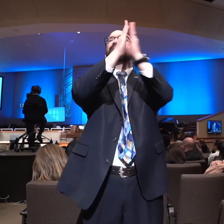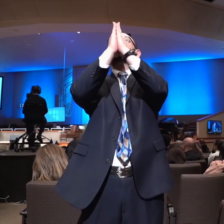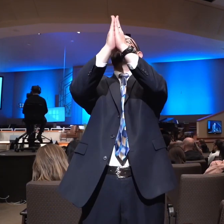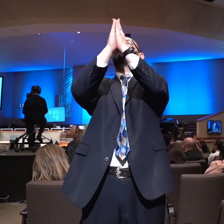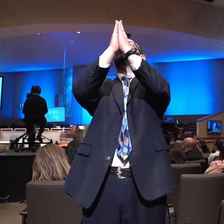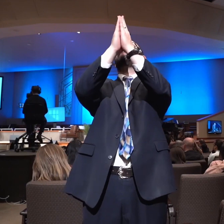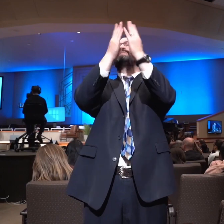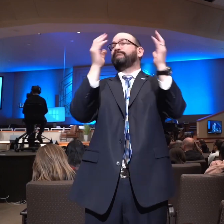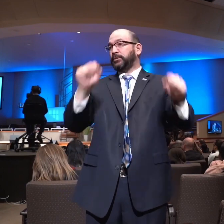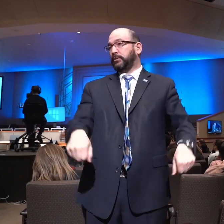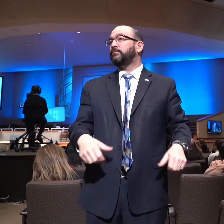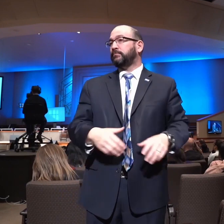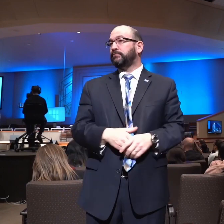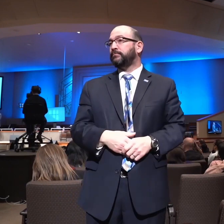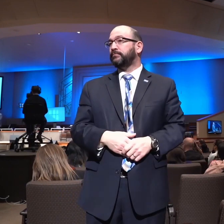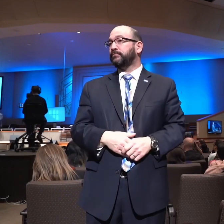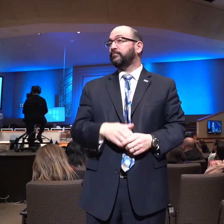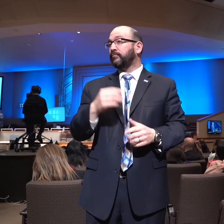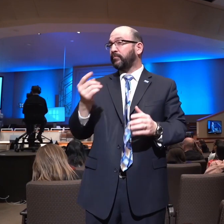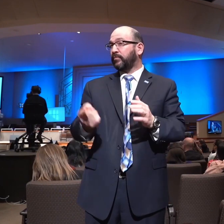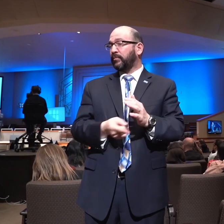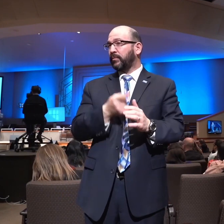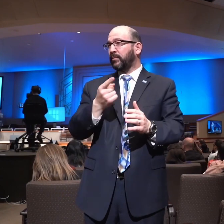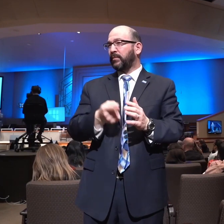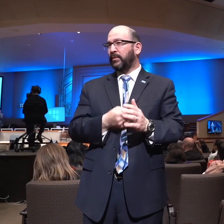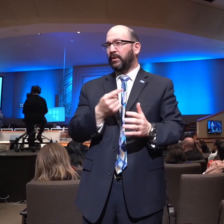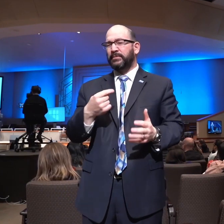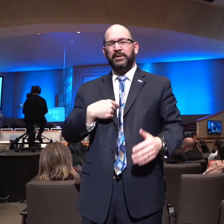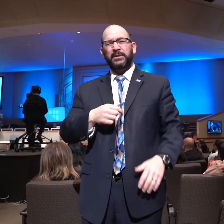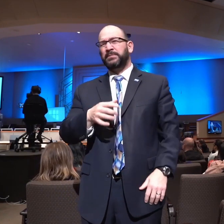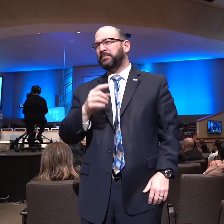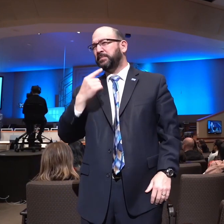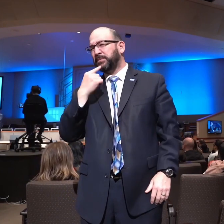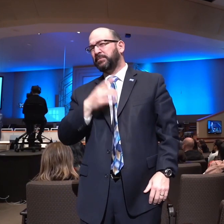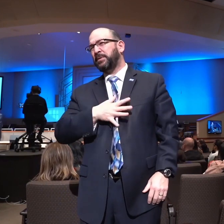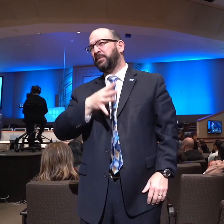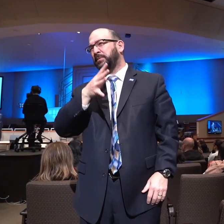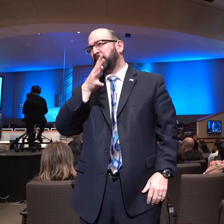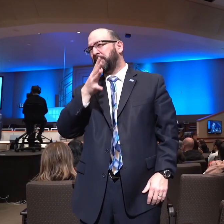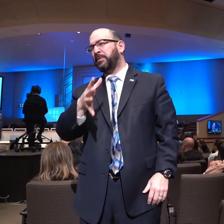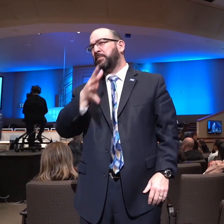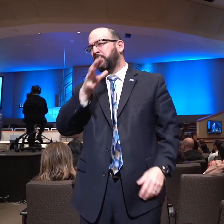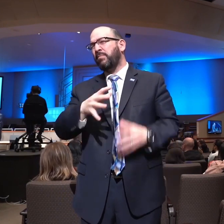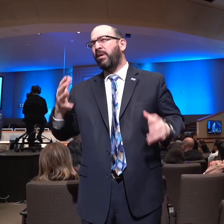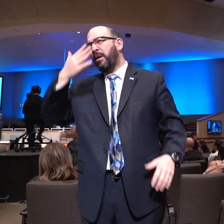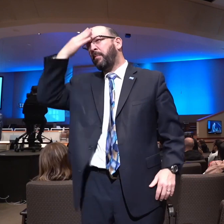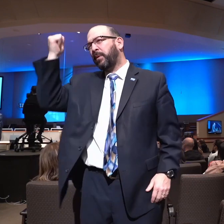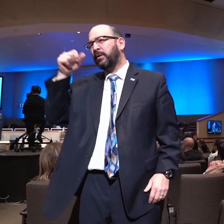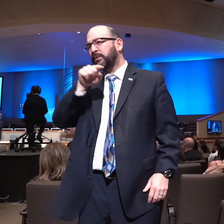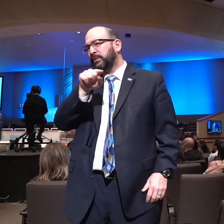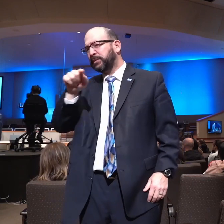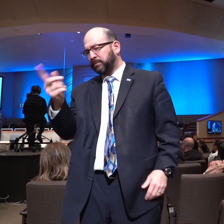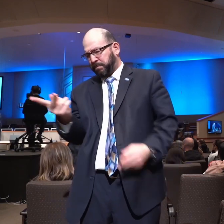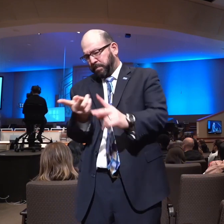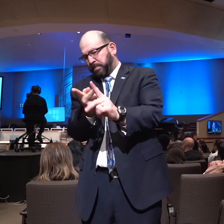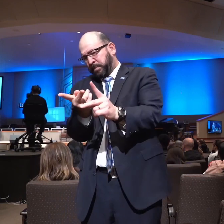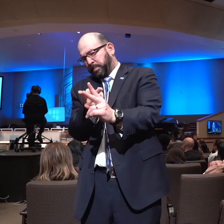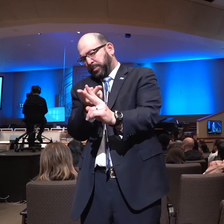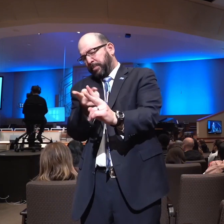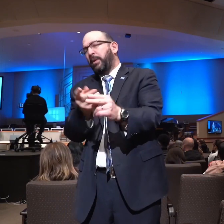I think sometimes I miss my grandmother and my mother most of all because of their prayers. My grandmother had a long